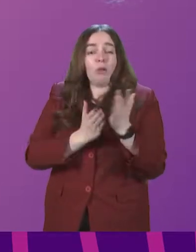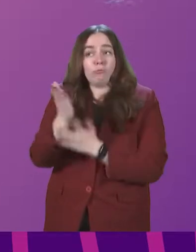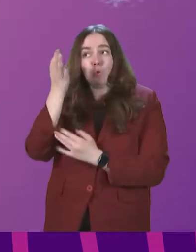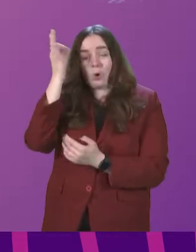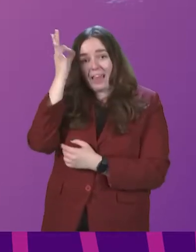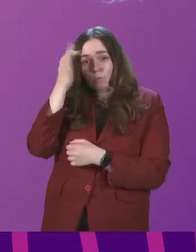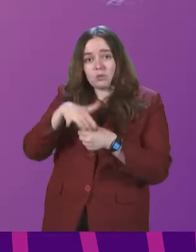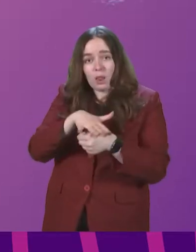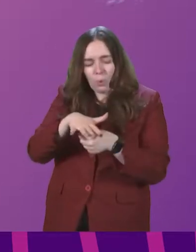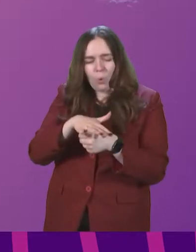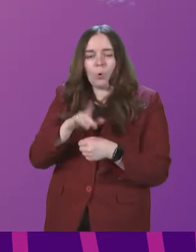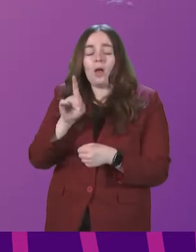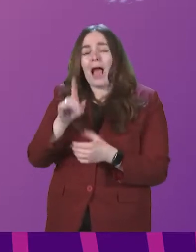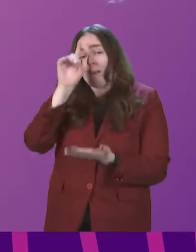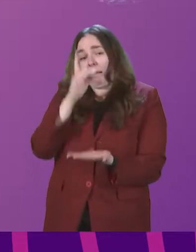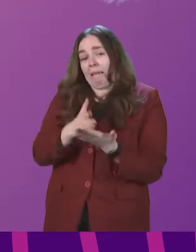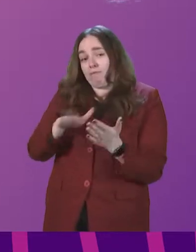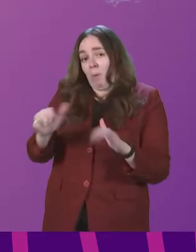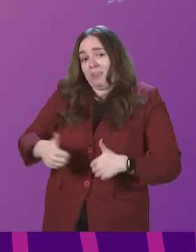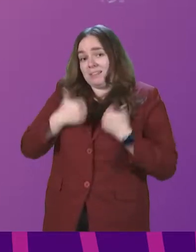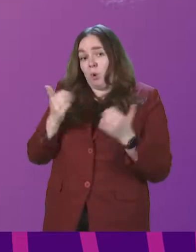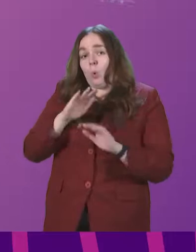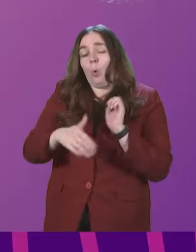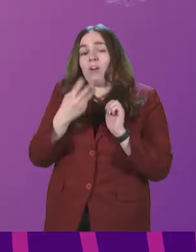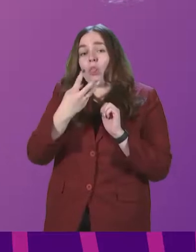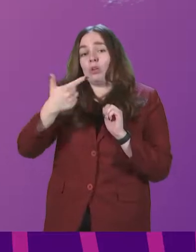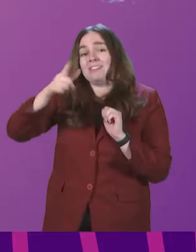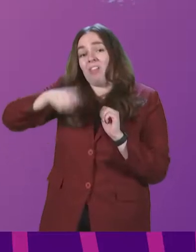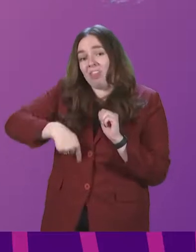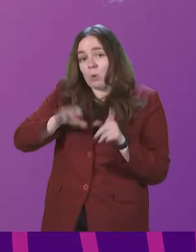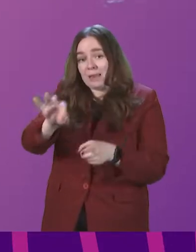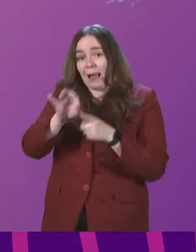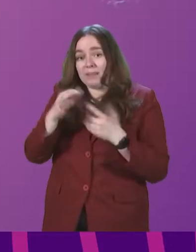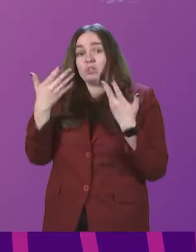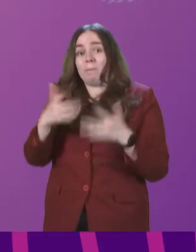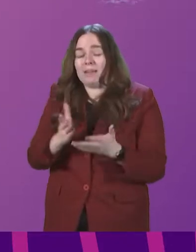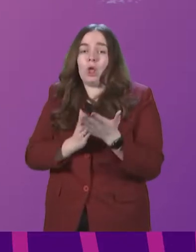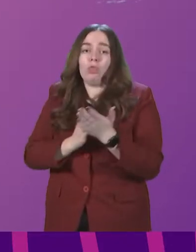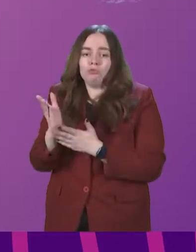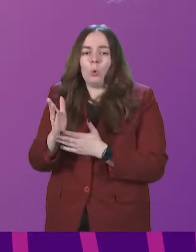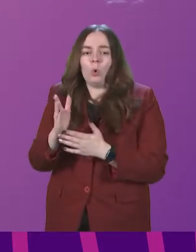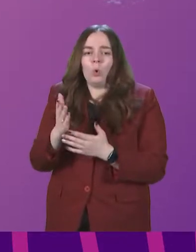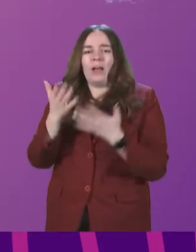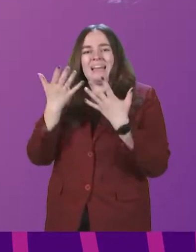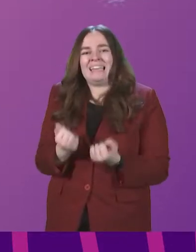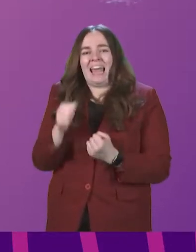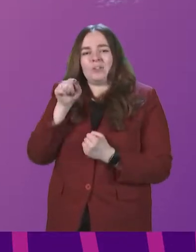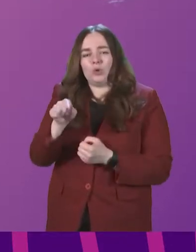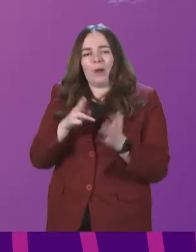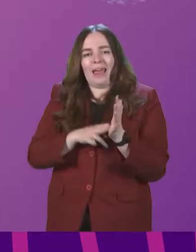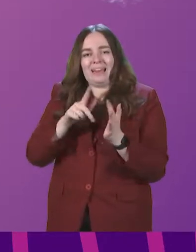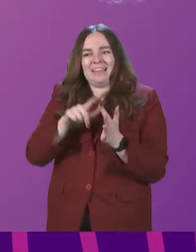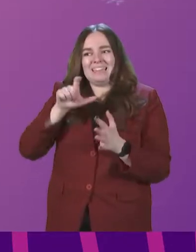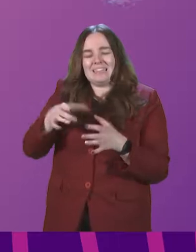I believe that as of this morning, more than 37,000 applications had been made via the Get Your NEC Scot portal